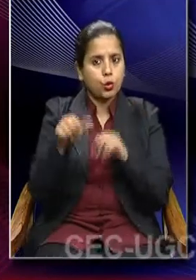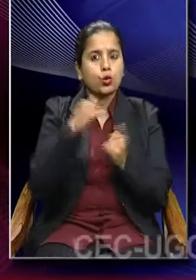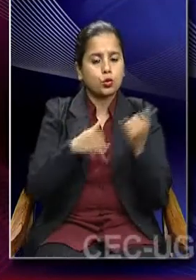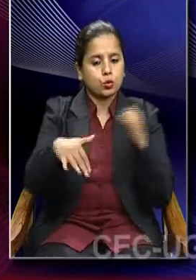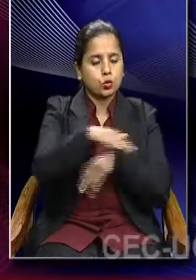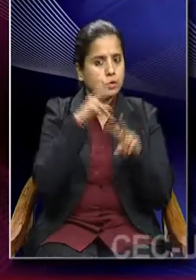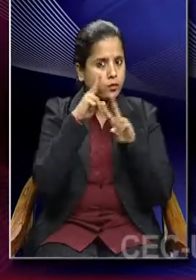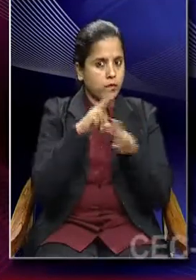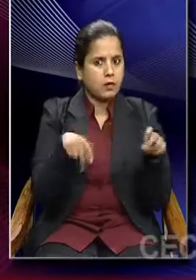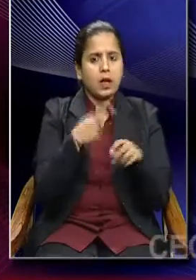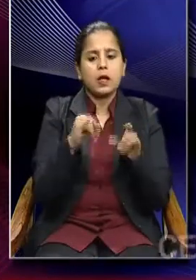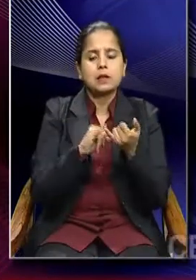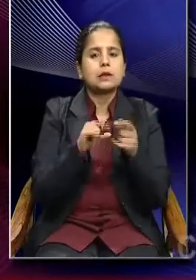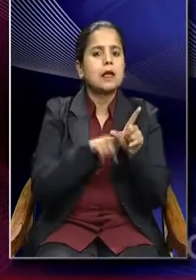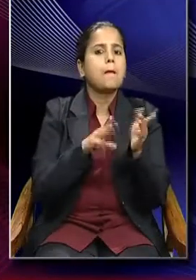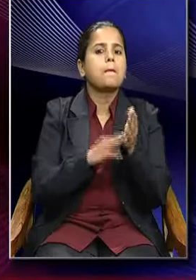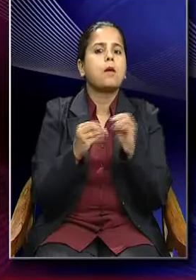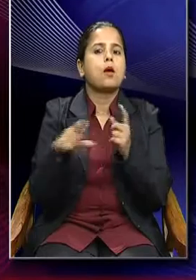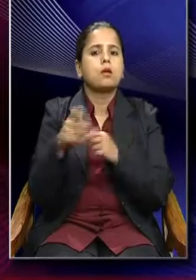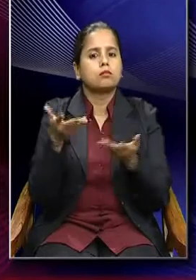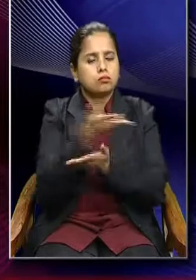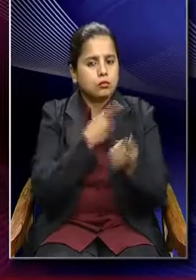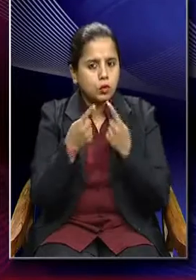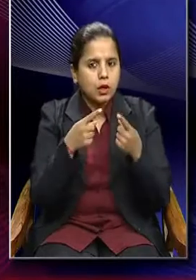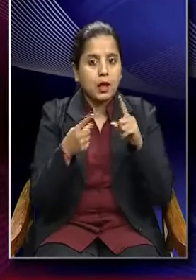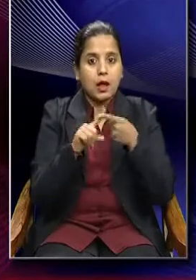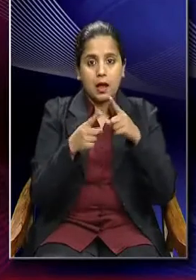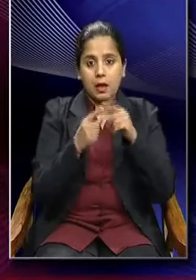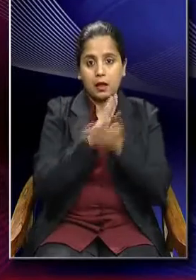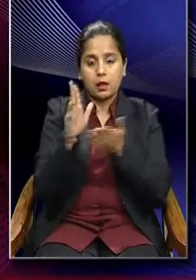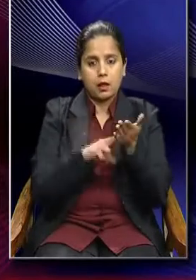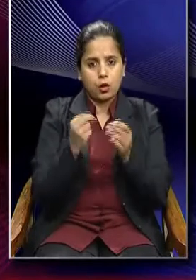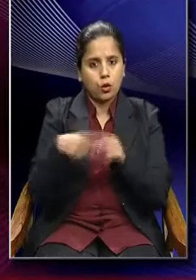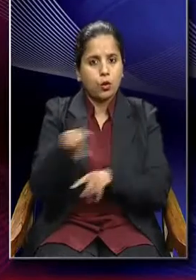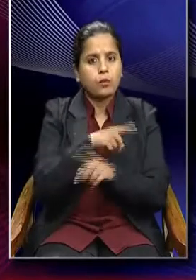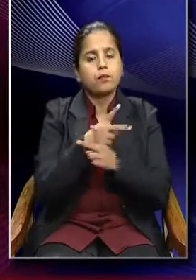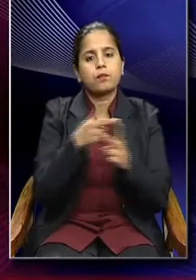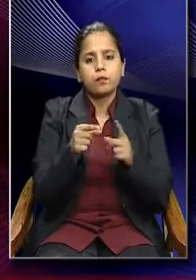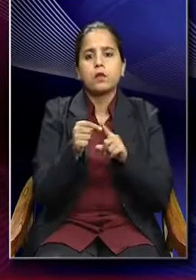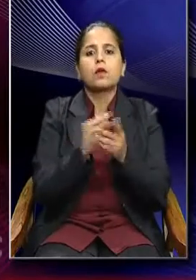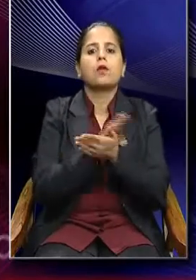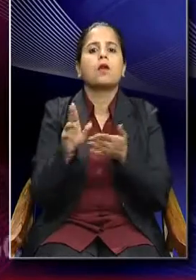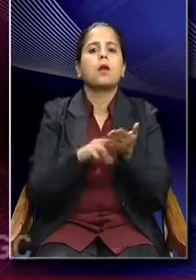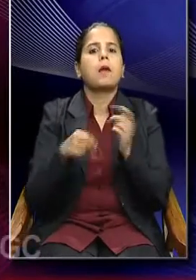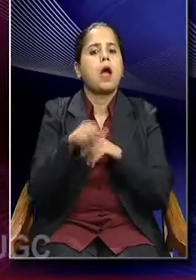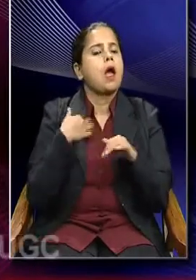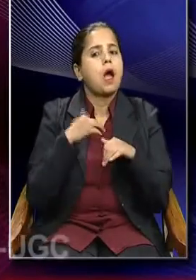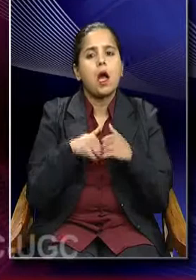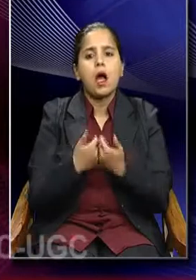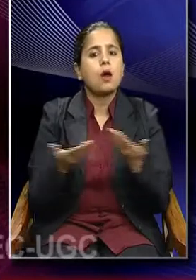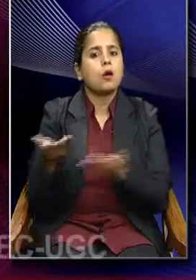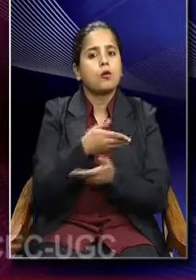mainly symbolic interactionism, ethno-methodology and phenomenology, we see how the